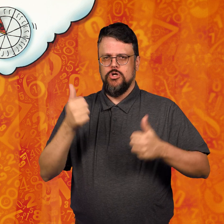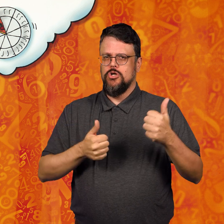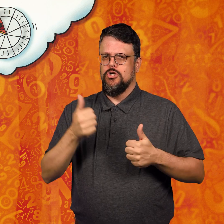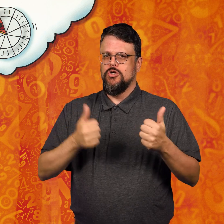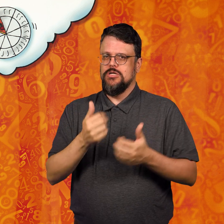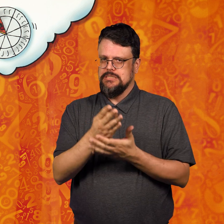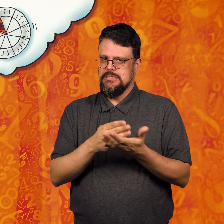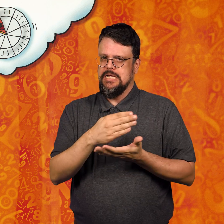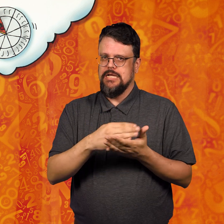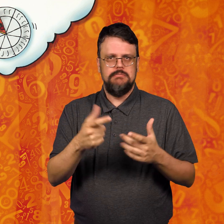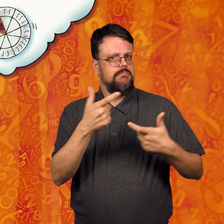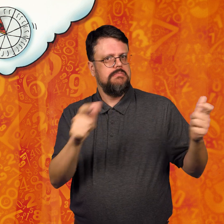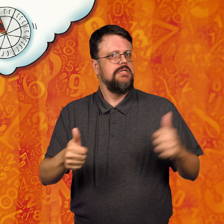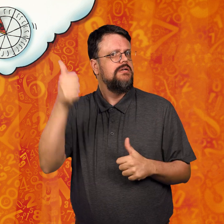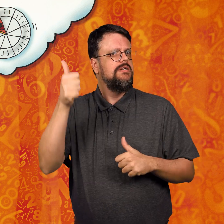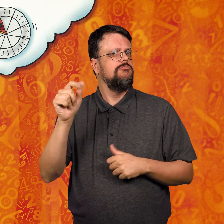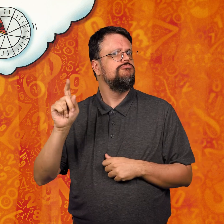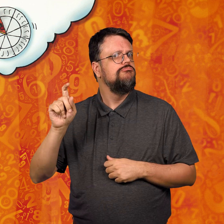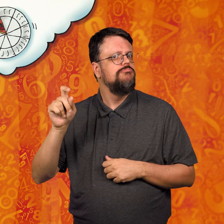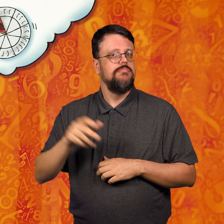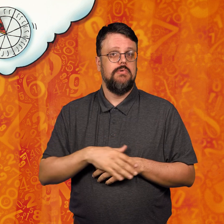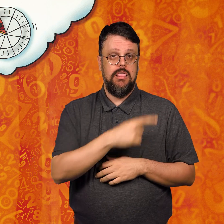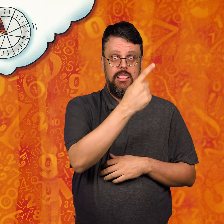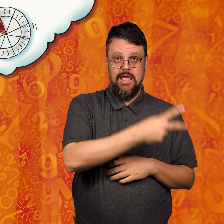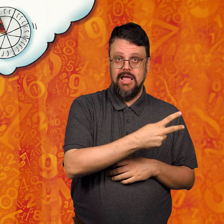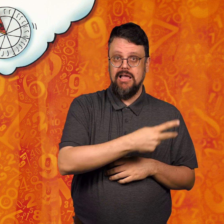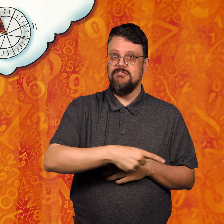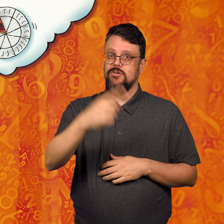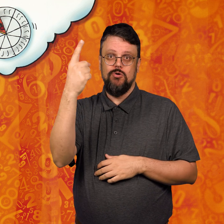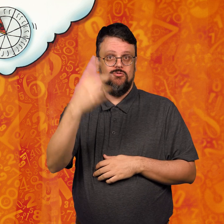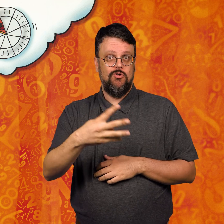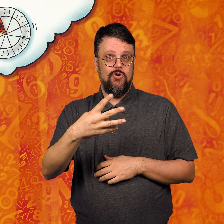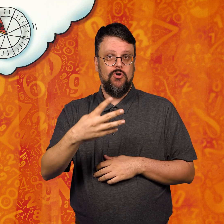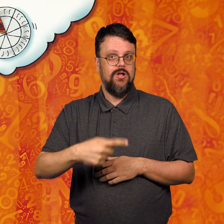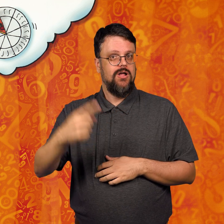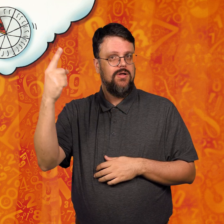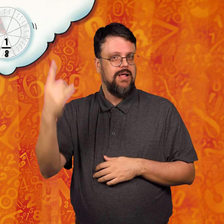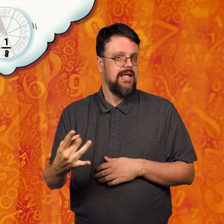Which slice is the largest? Half, a fourth, or an eighth?